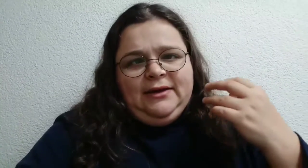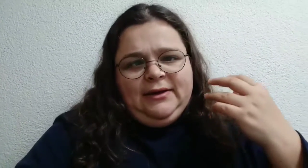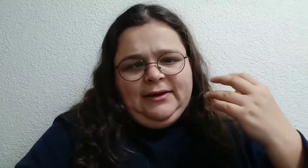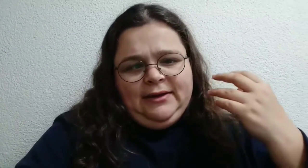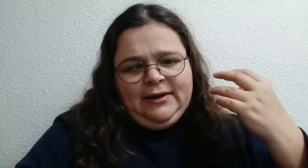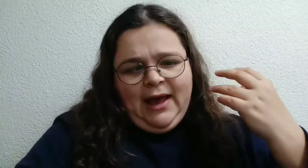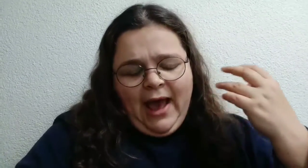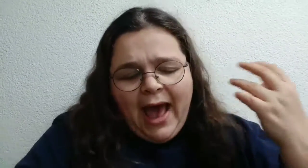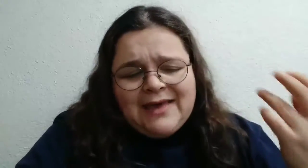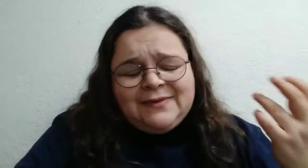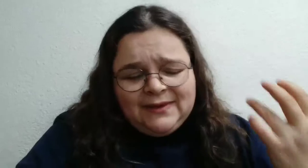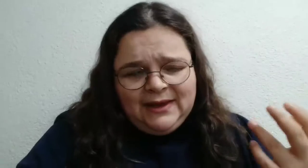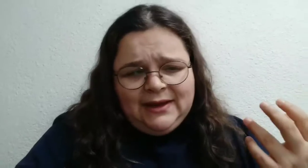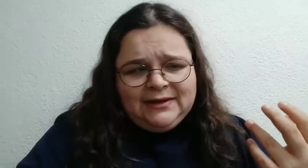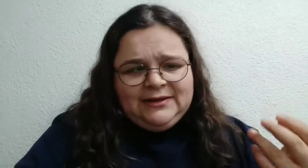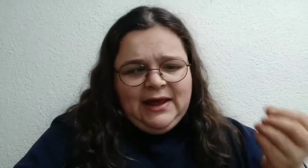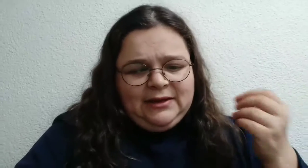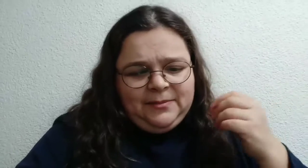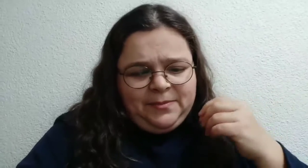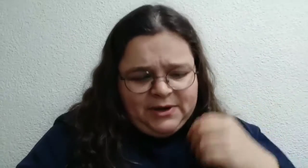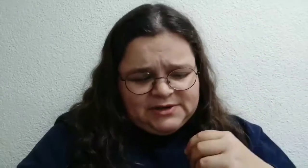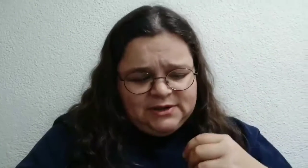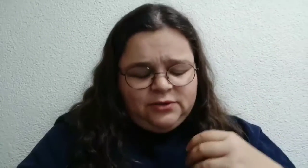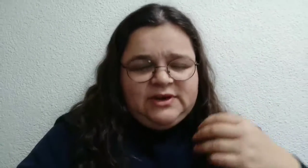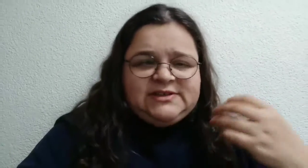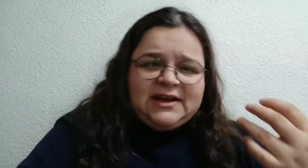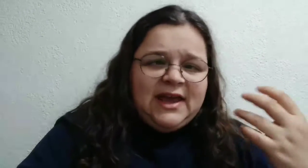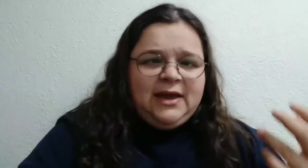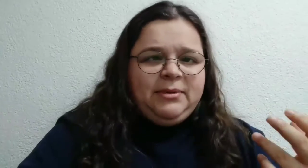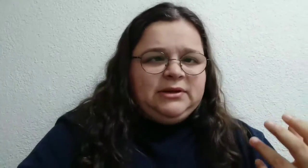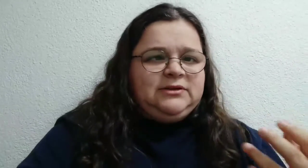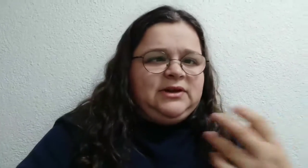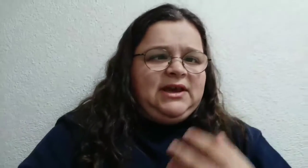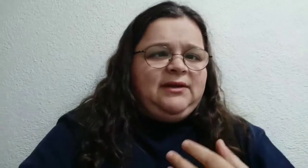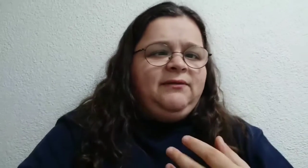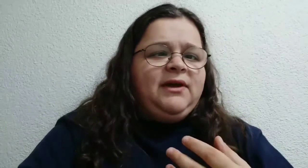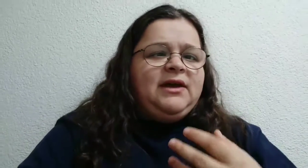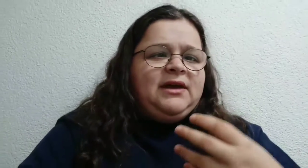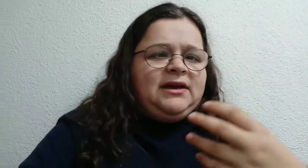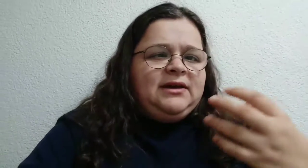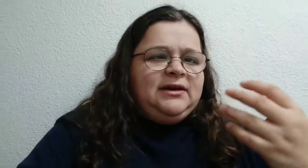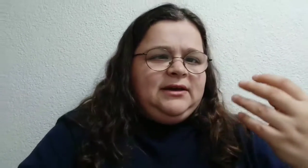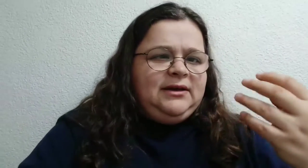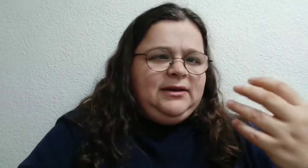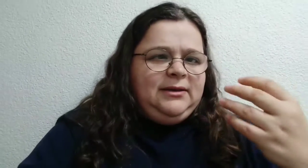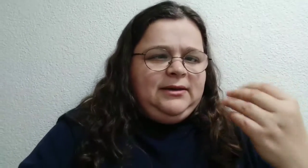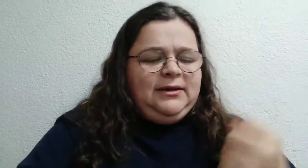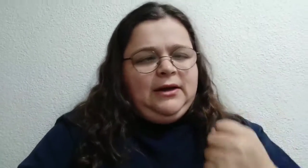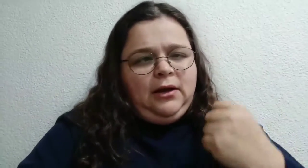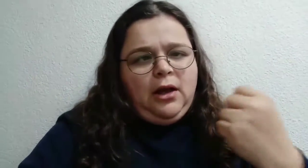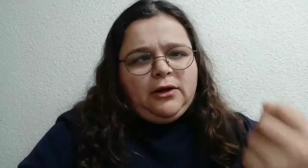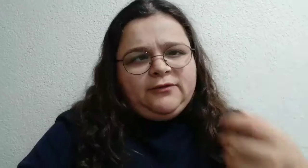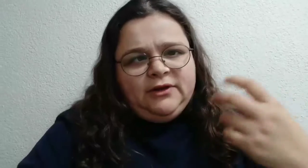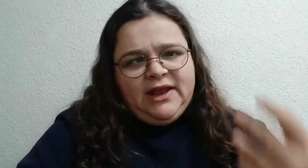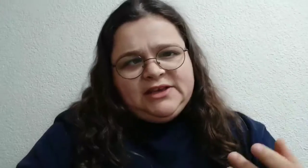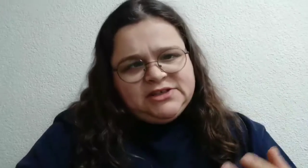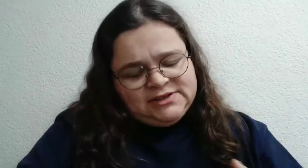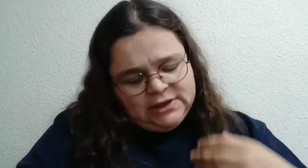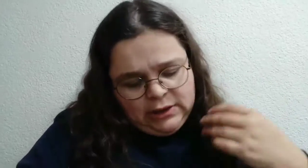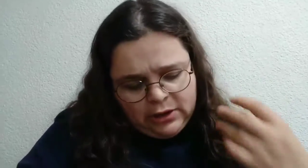And I think that a person who is not able to give a lot of donations, a